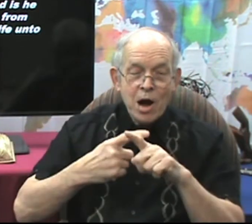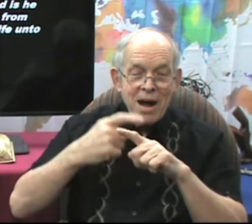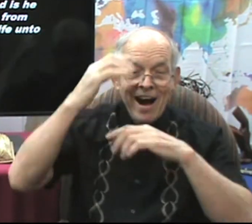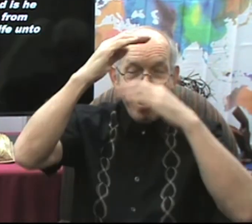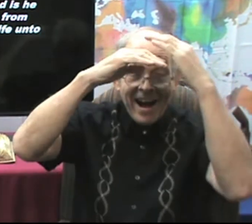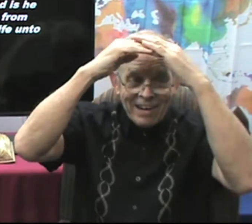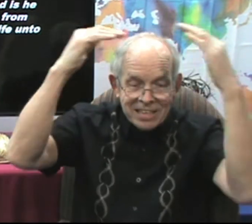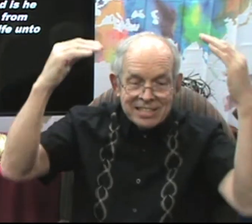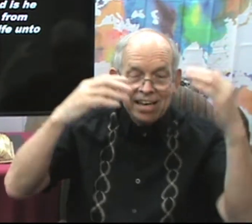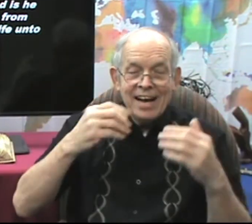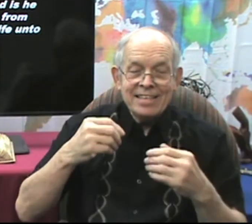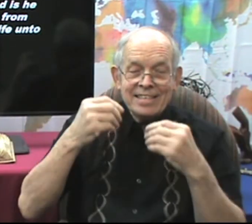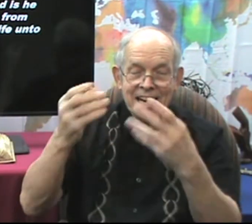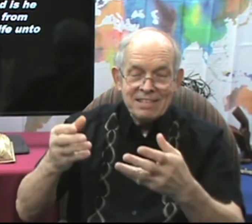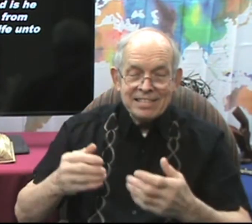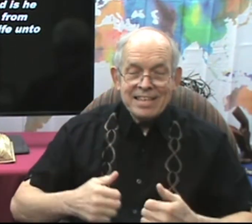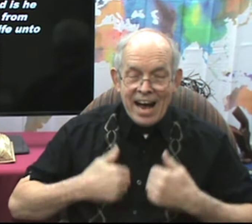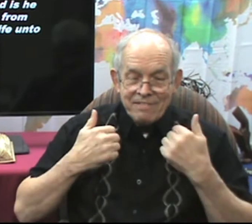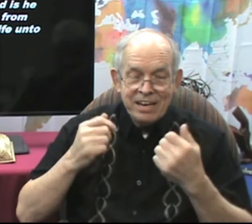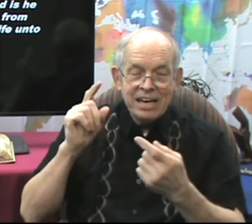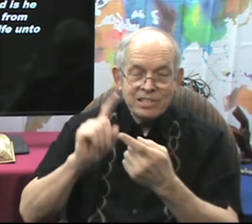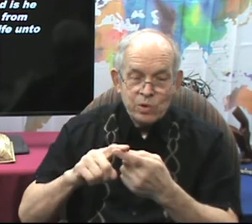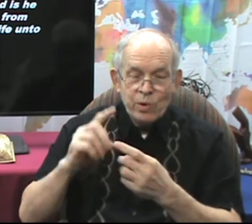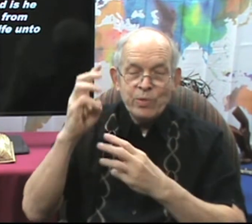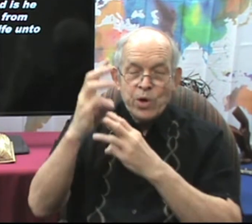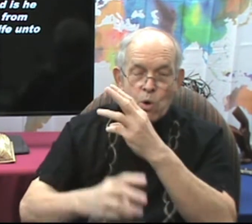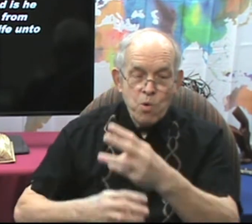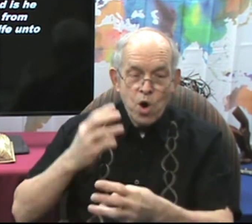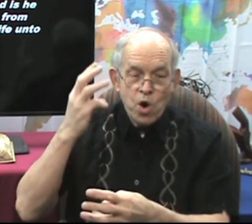From. Heaven. And. Giving. Life. Into. The world.